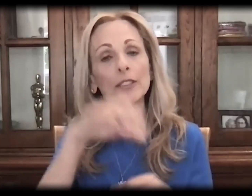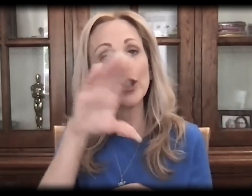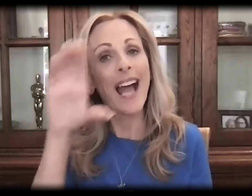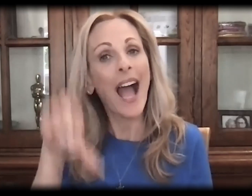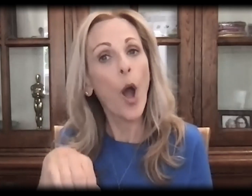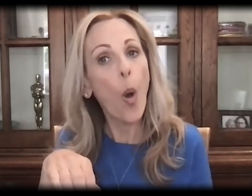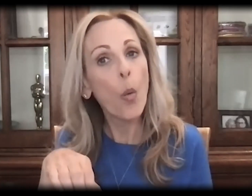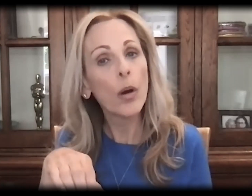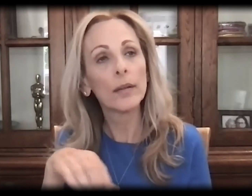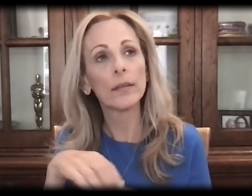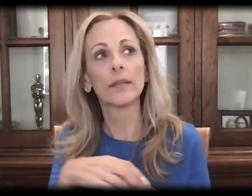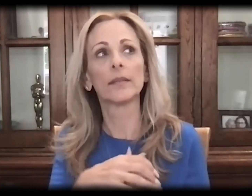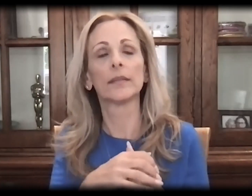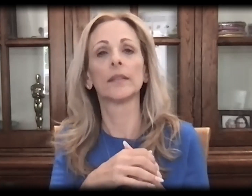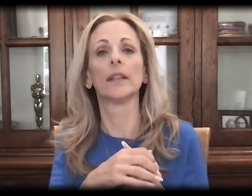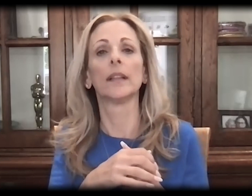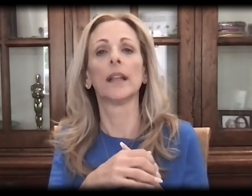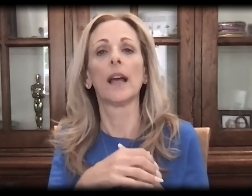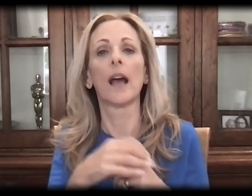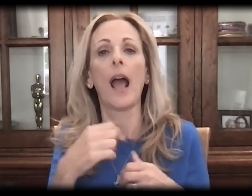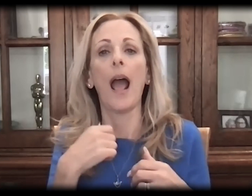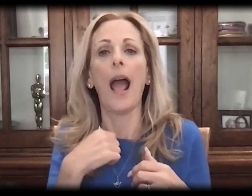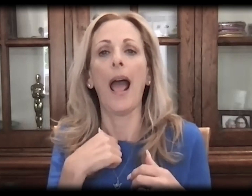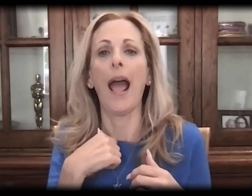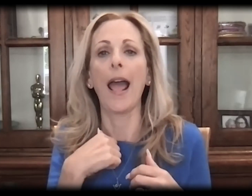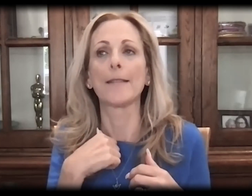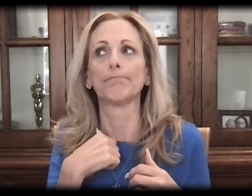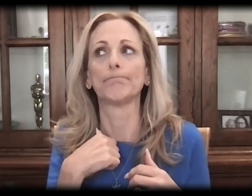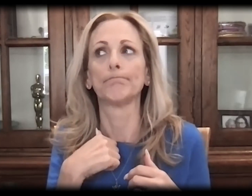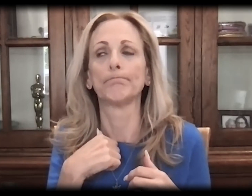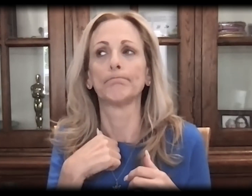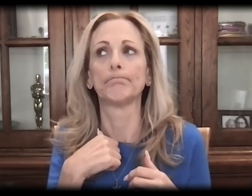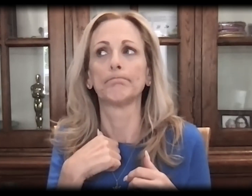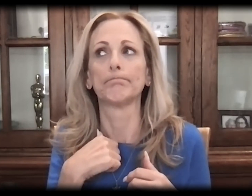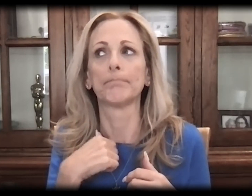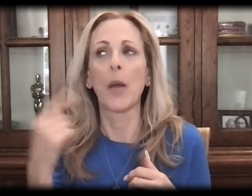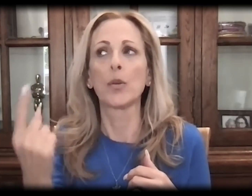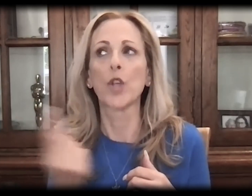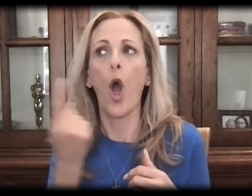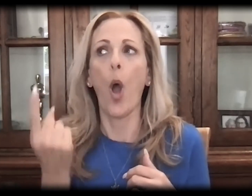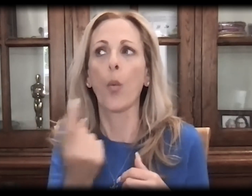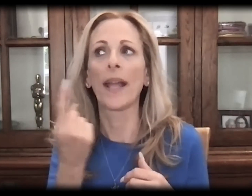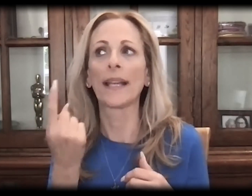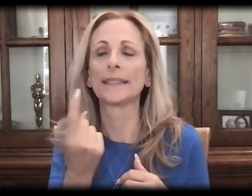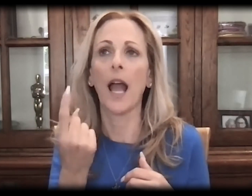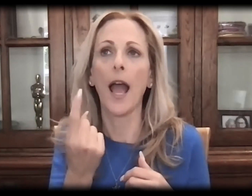Growing up in Chicago, I was always